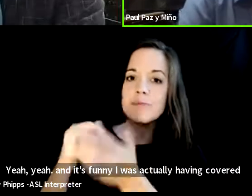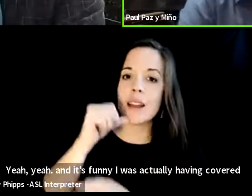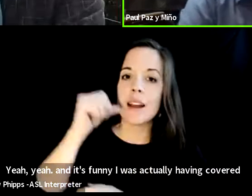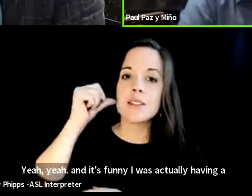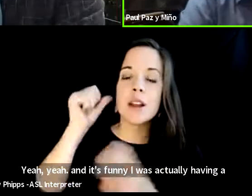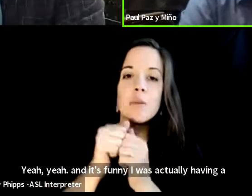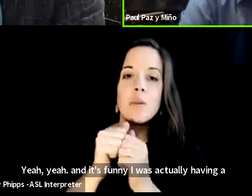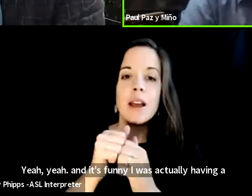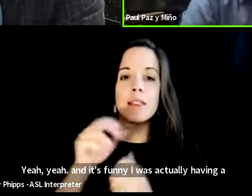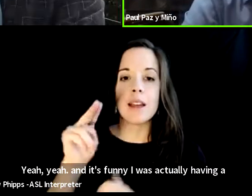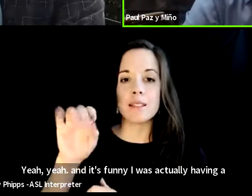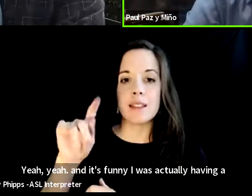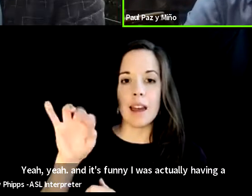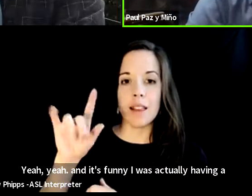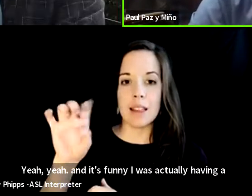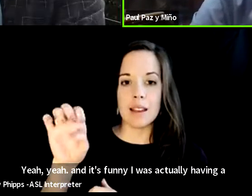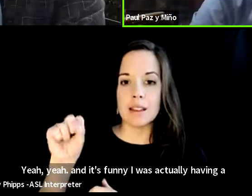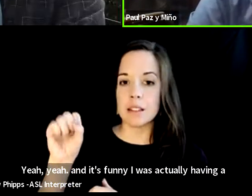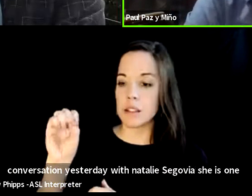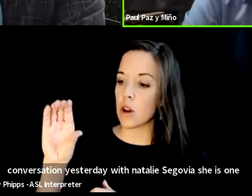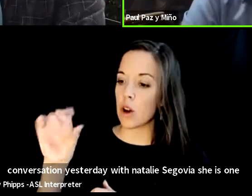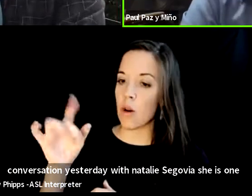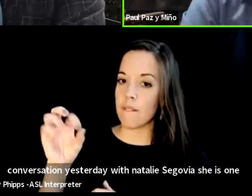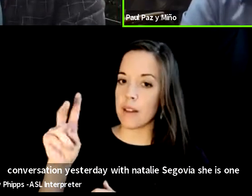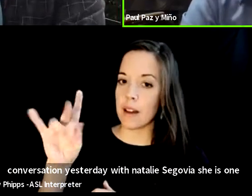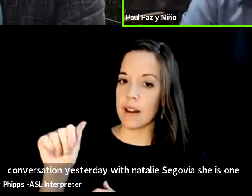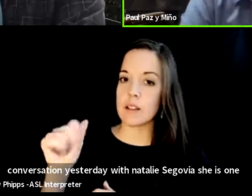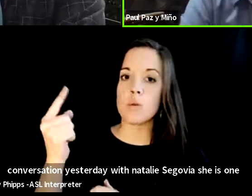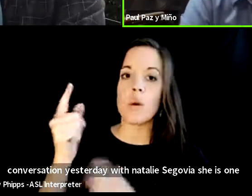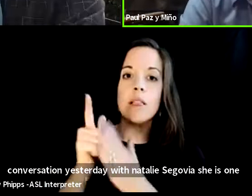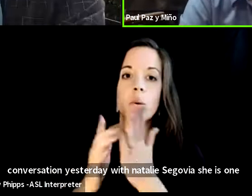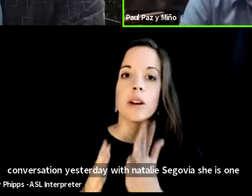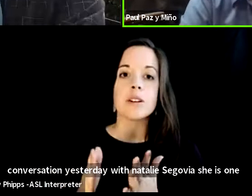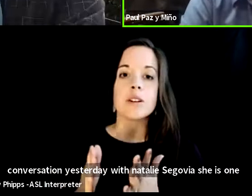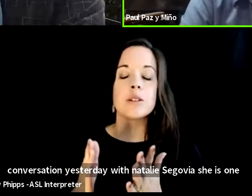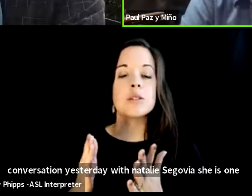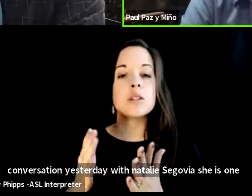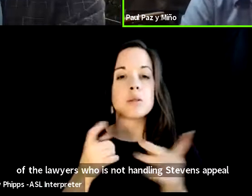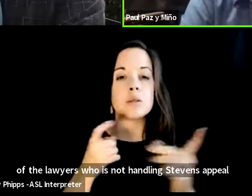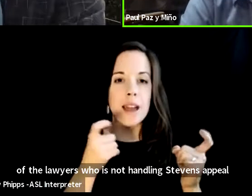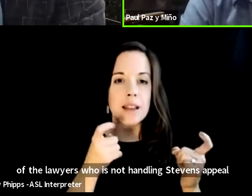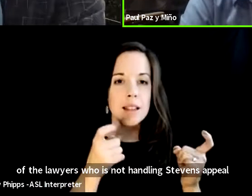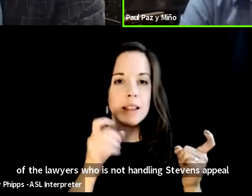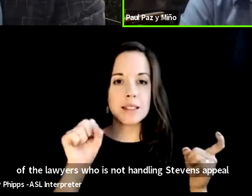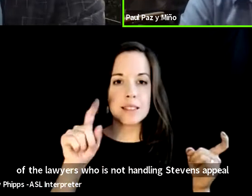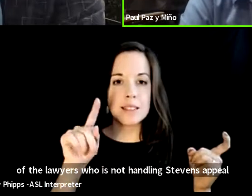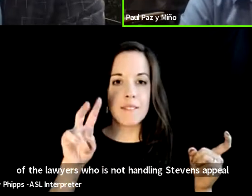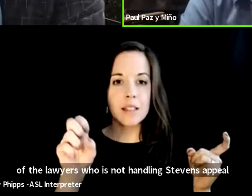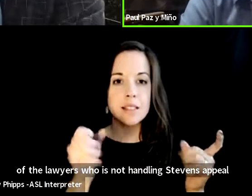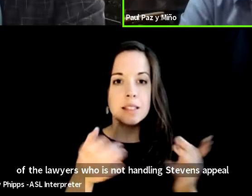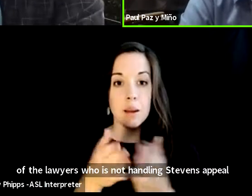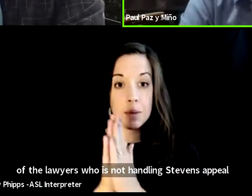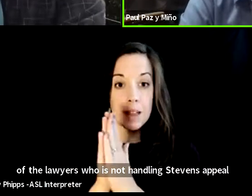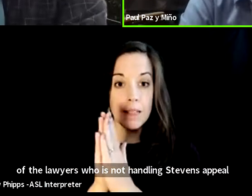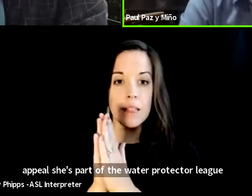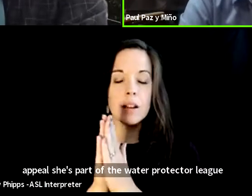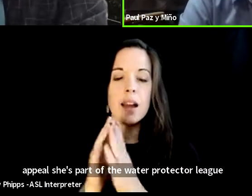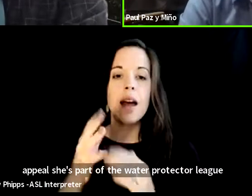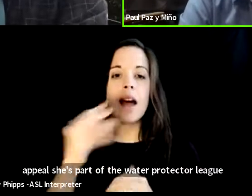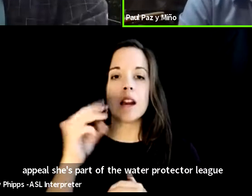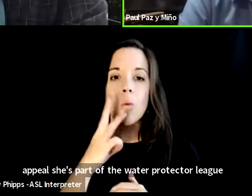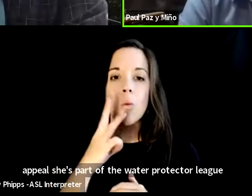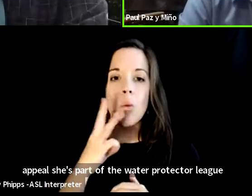natalie segovia she is one of the lawyers who is not handling steven's appeal donzinger's appeal she's part of the water protector legal